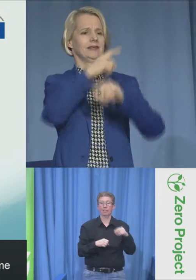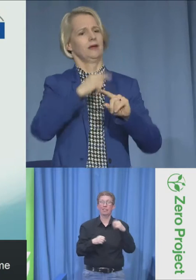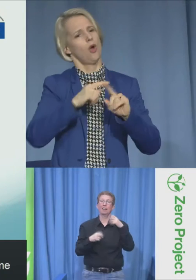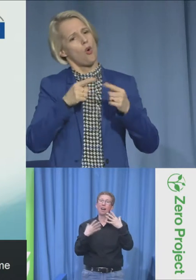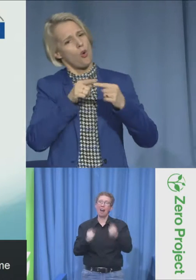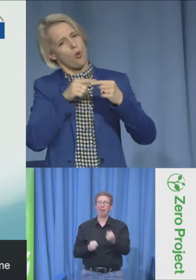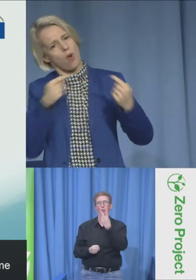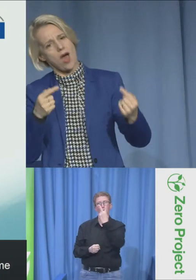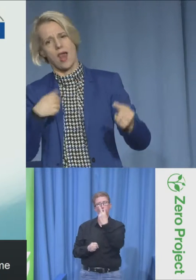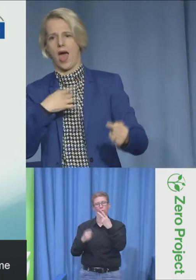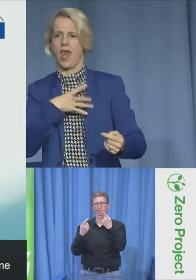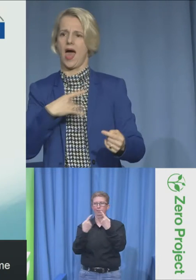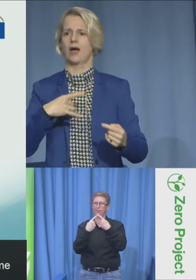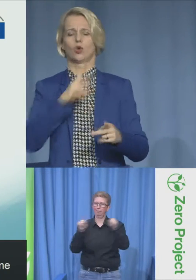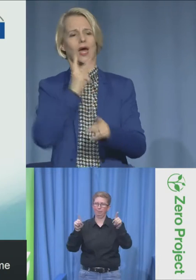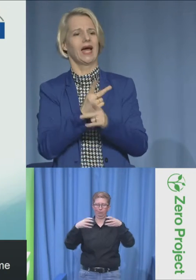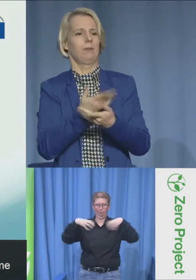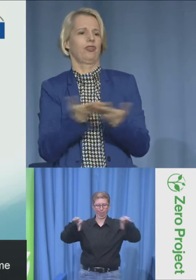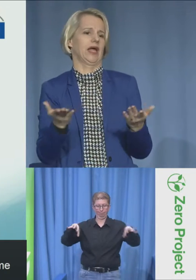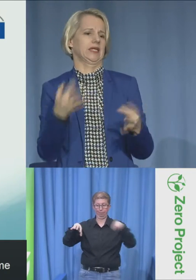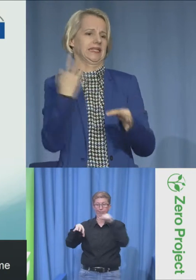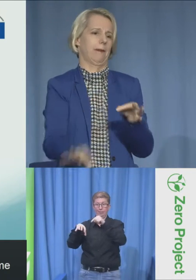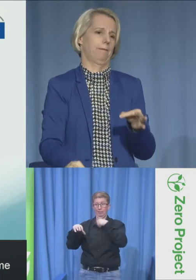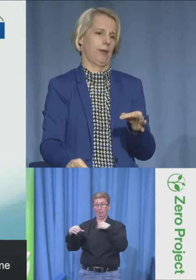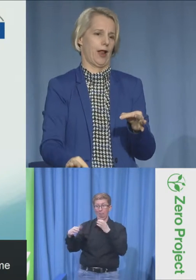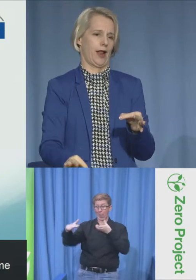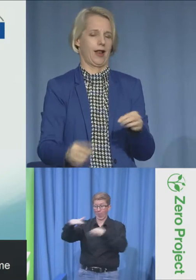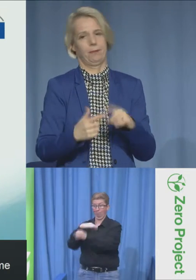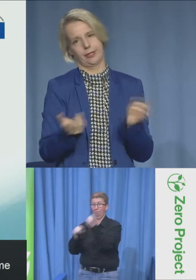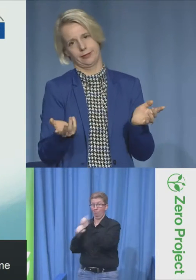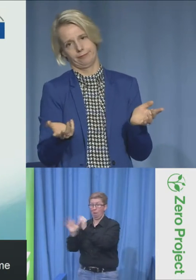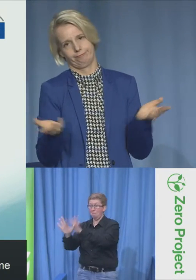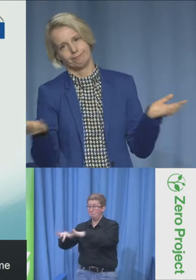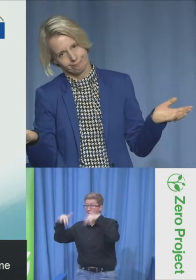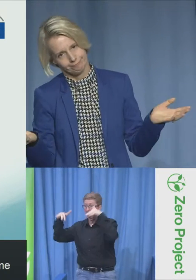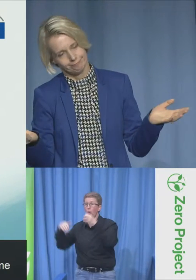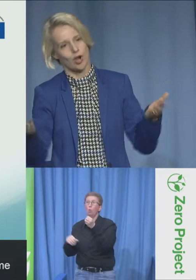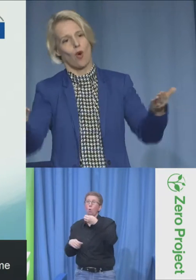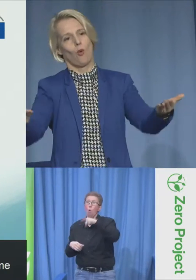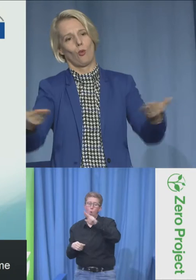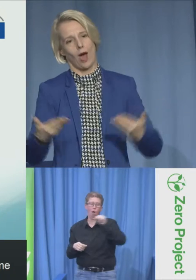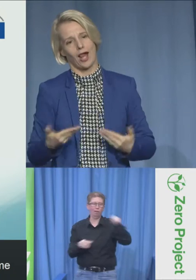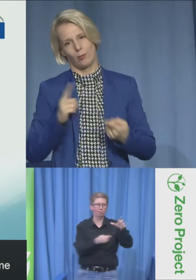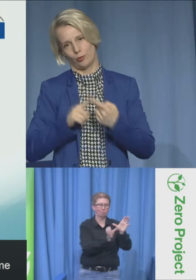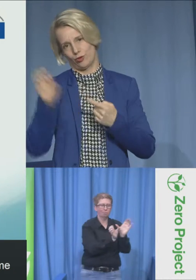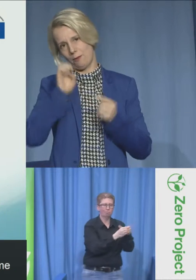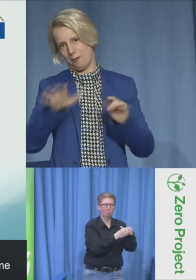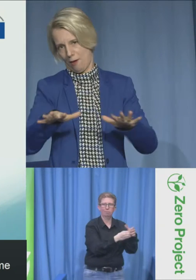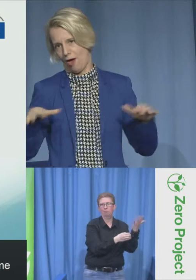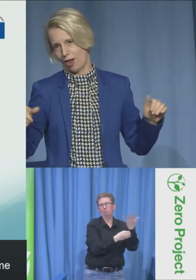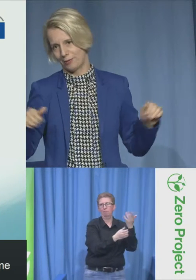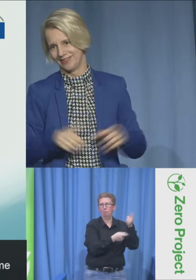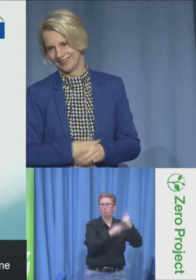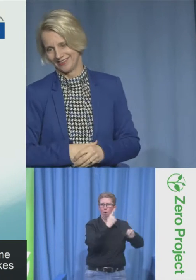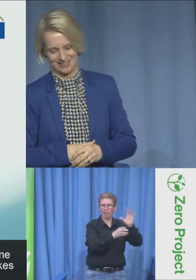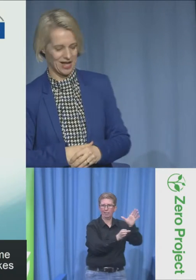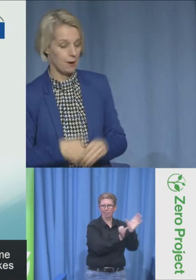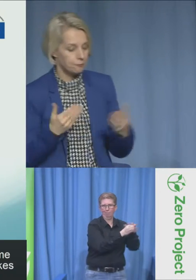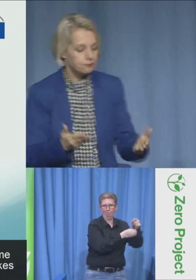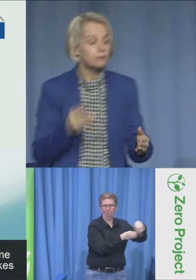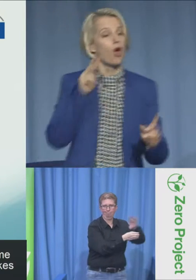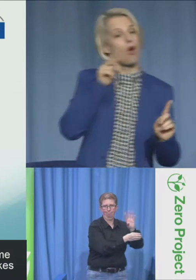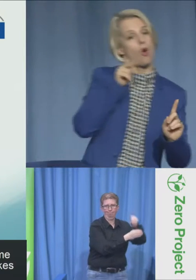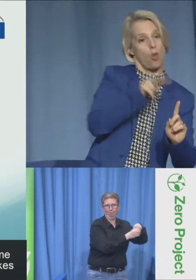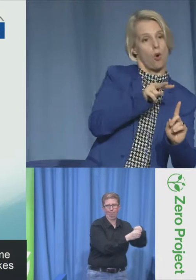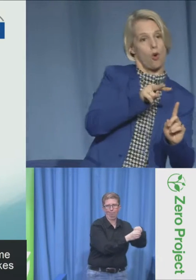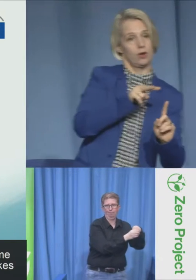is different. The European parliament likes to complicate things while I like to keep things simple. Welcome